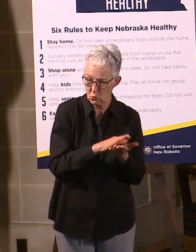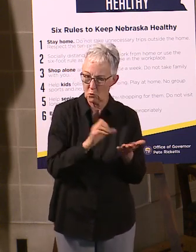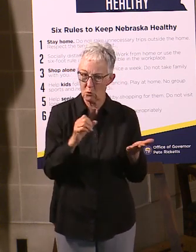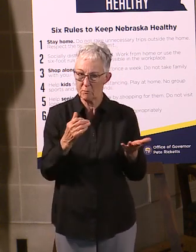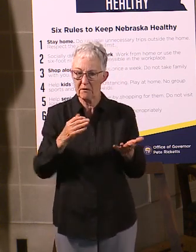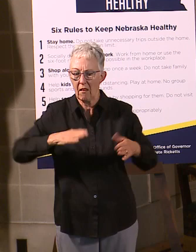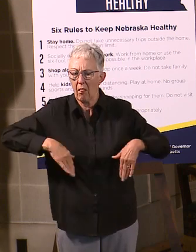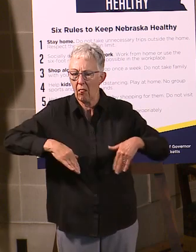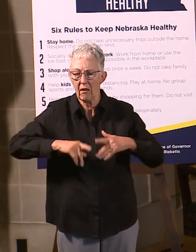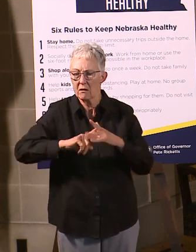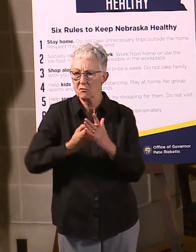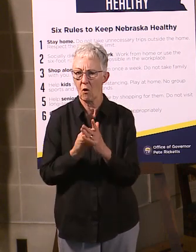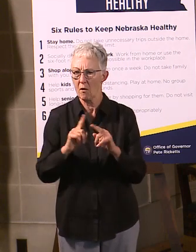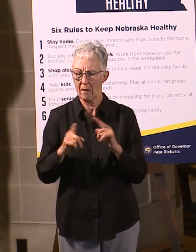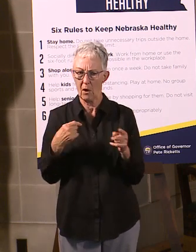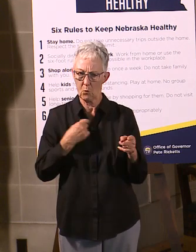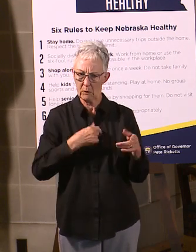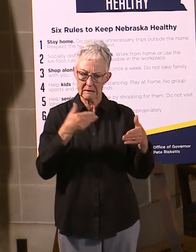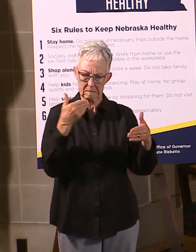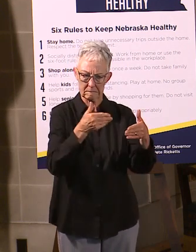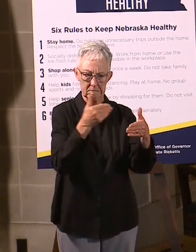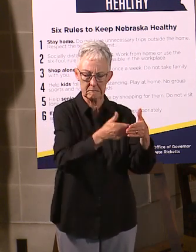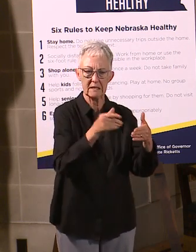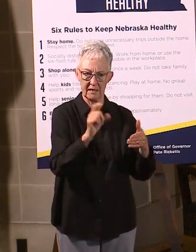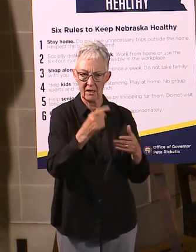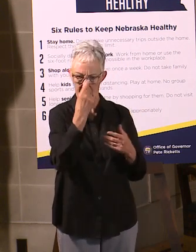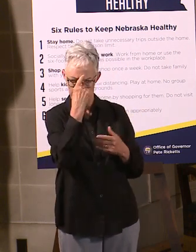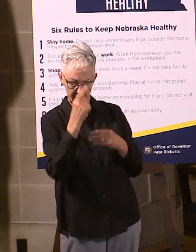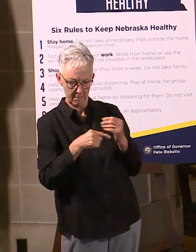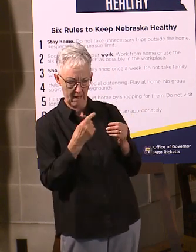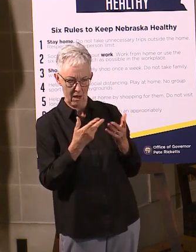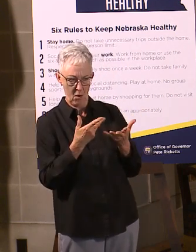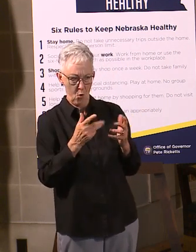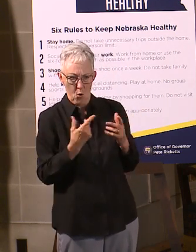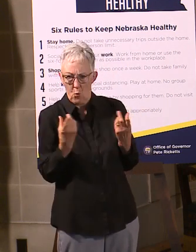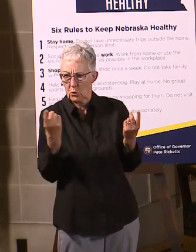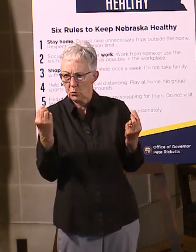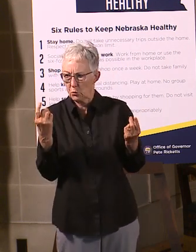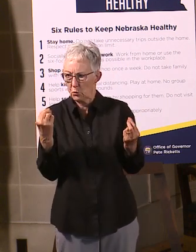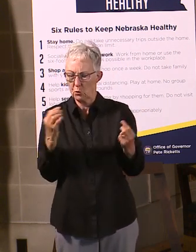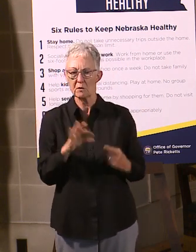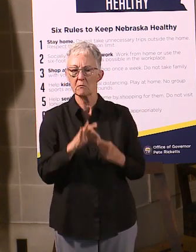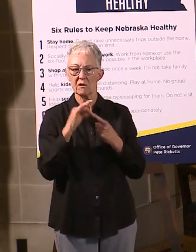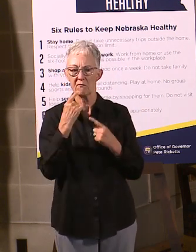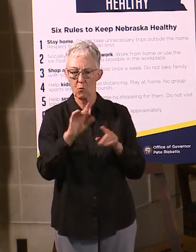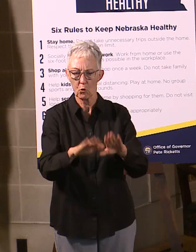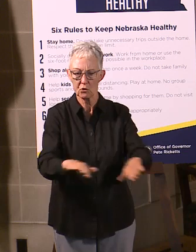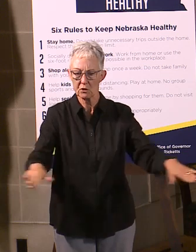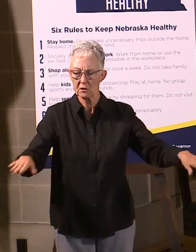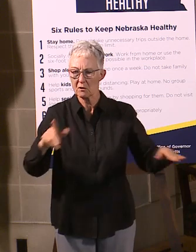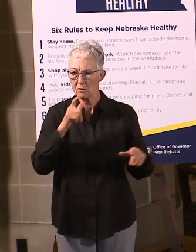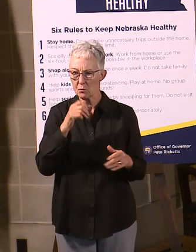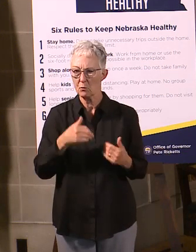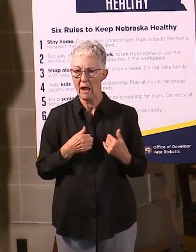what they may need. I've had plenty of folks reach out and say, hey, look, we have students with special needs that may need additional